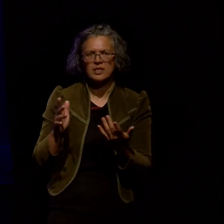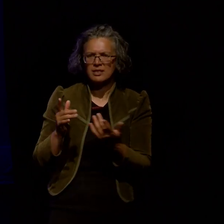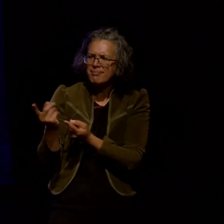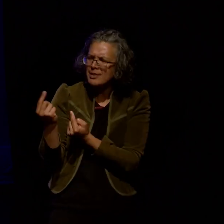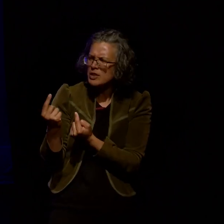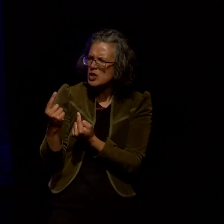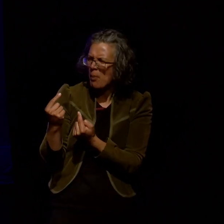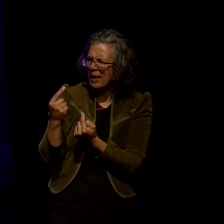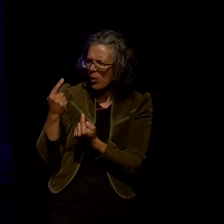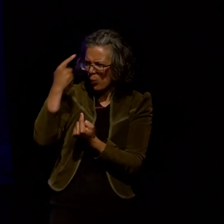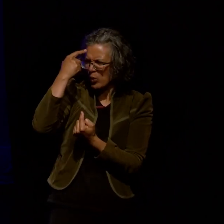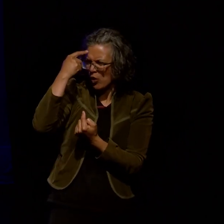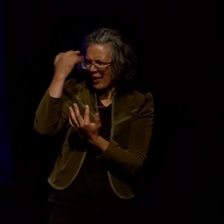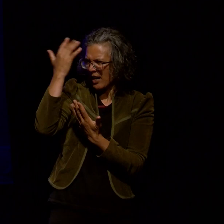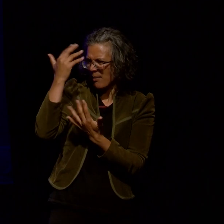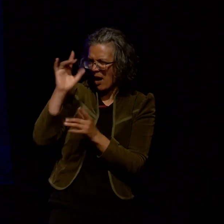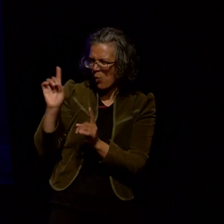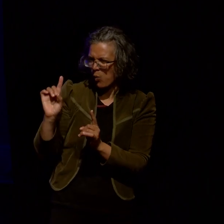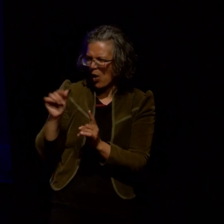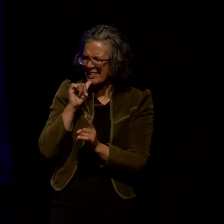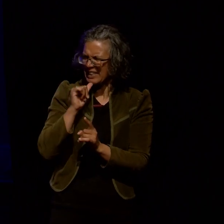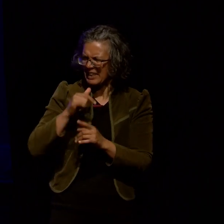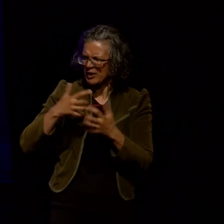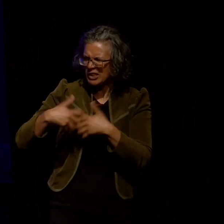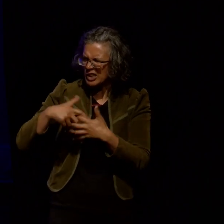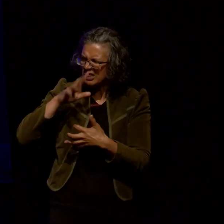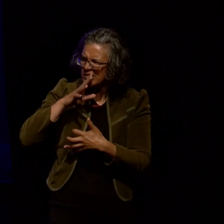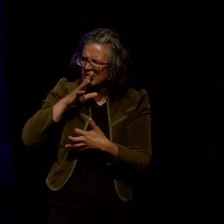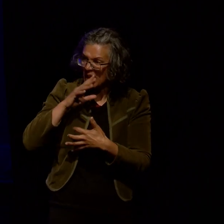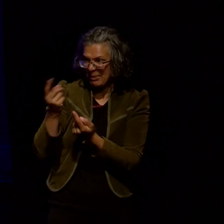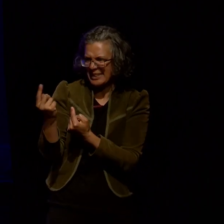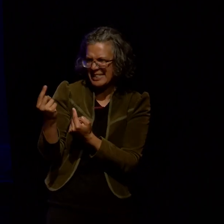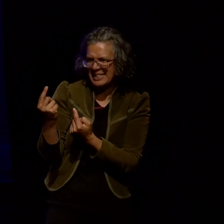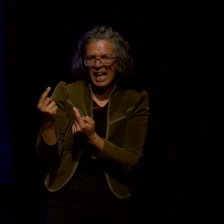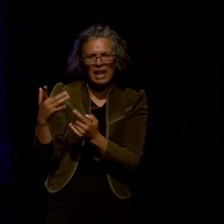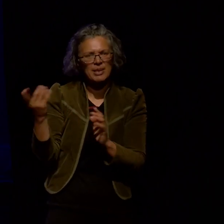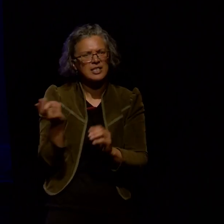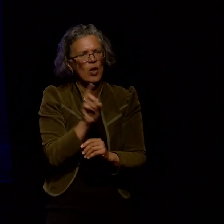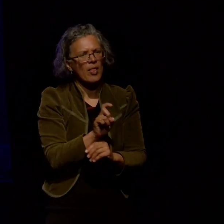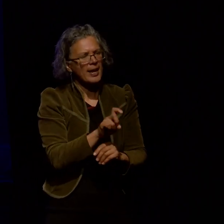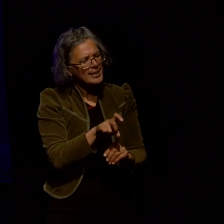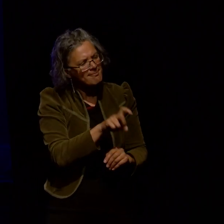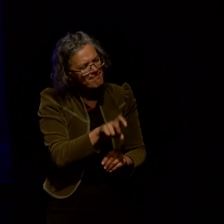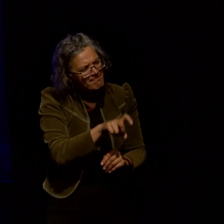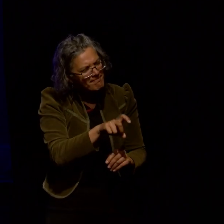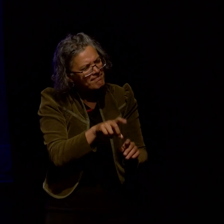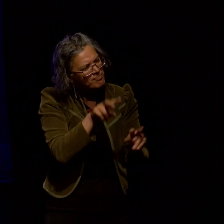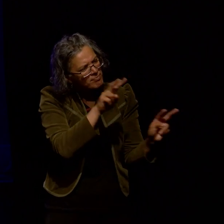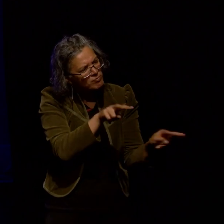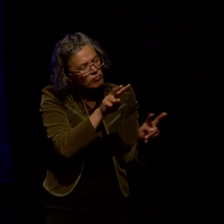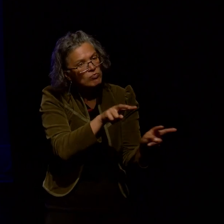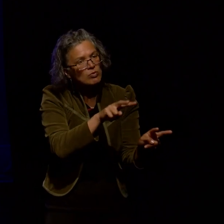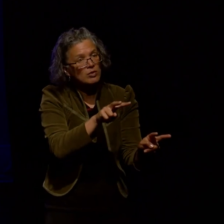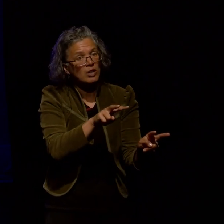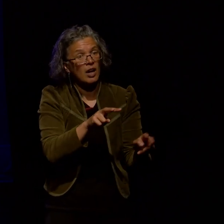on in their head especially when they're uncertain about something or if they're coming to some realisation I